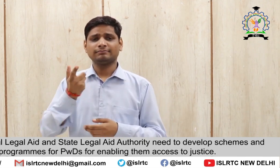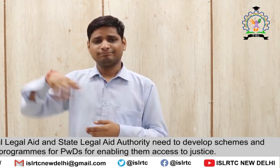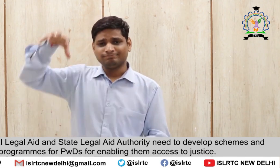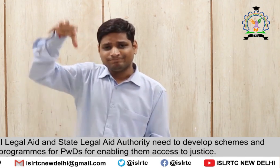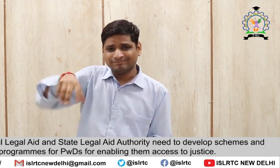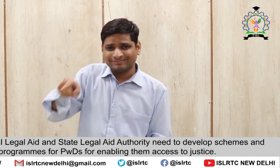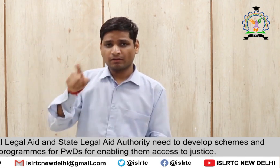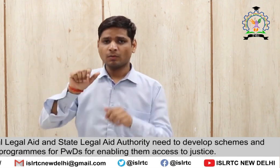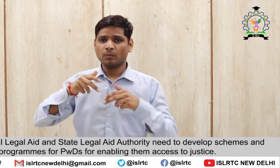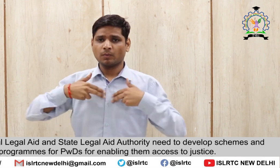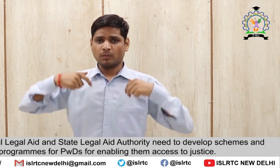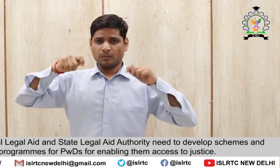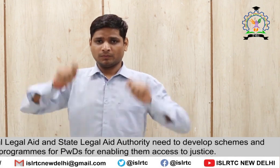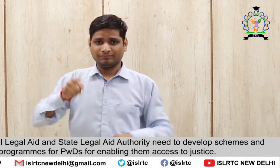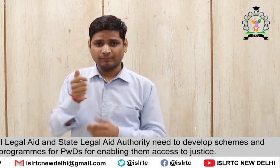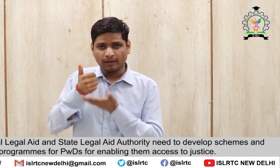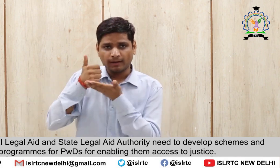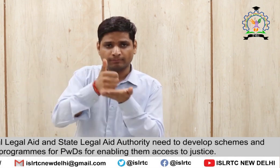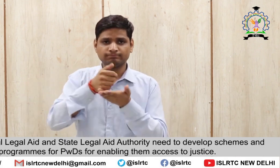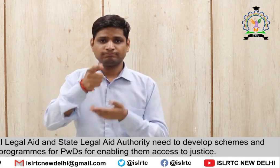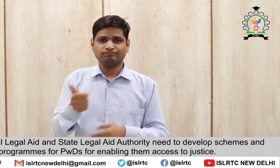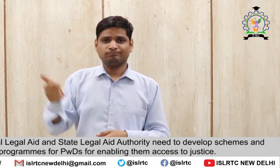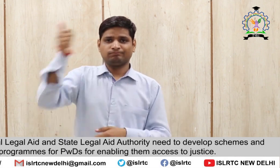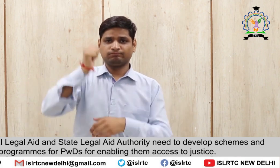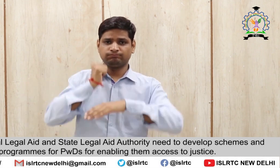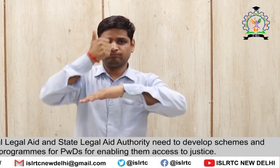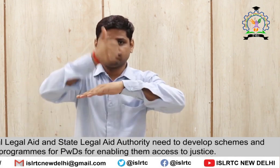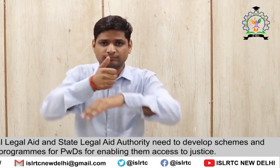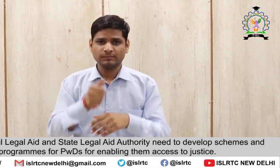programs for PWDs For enabling them Access to justice